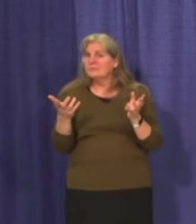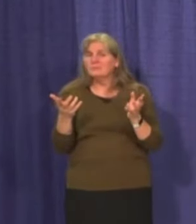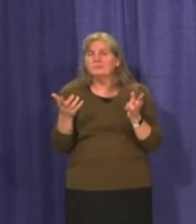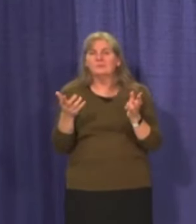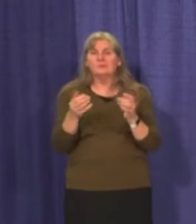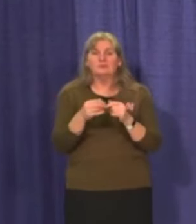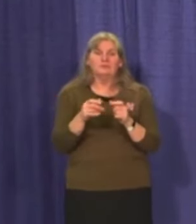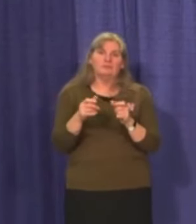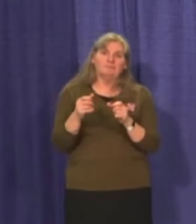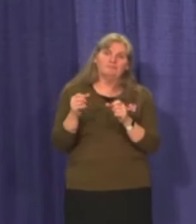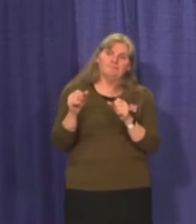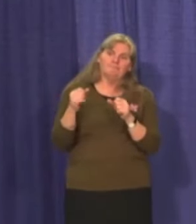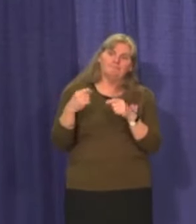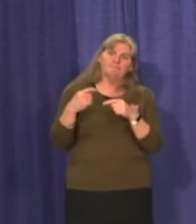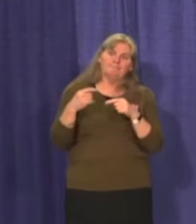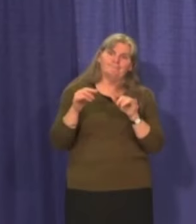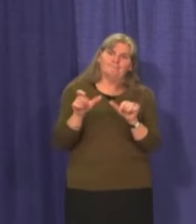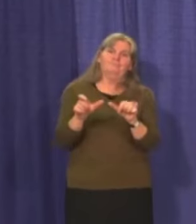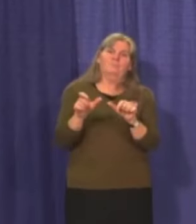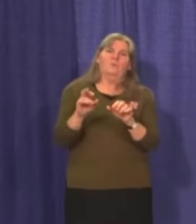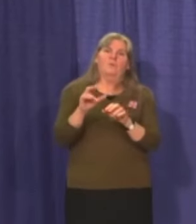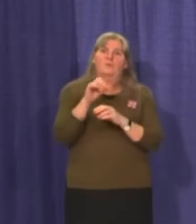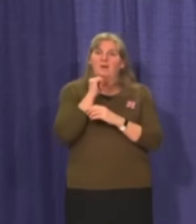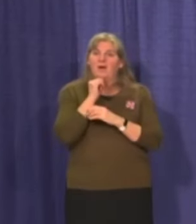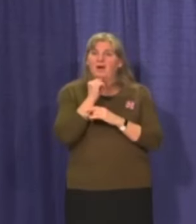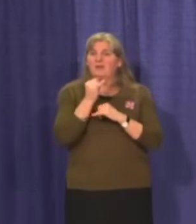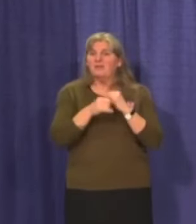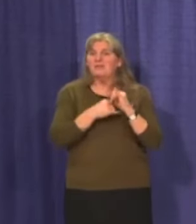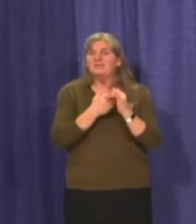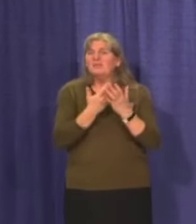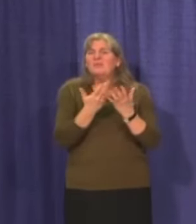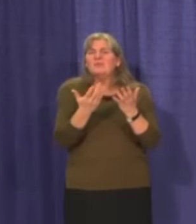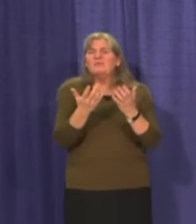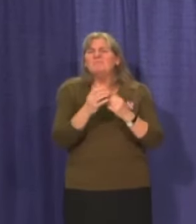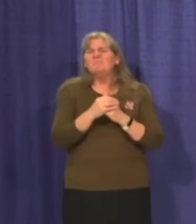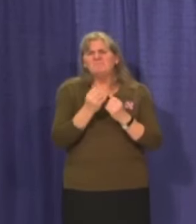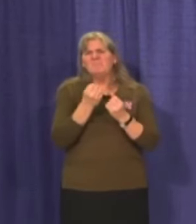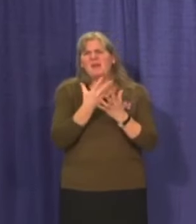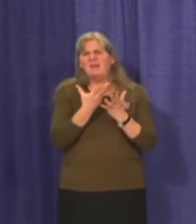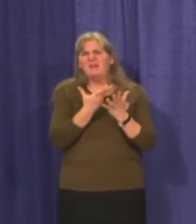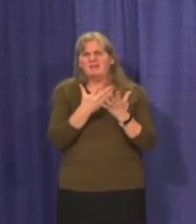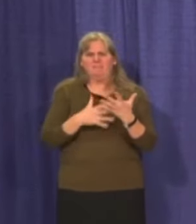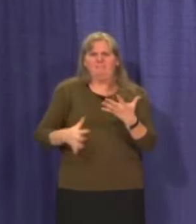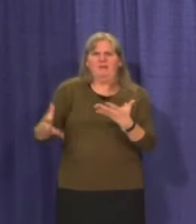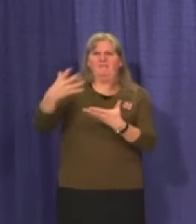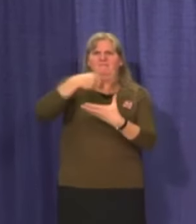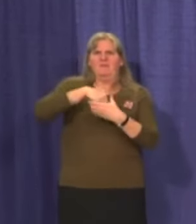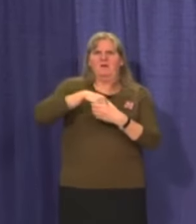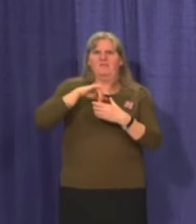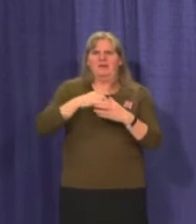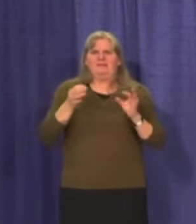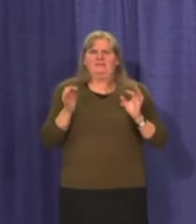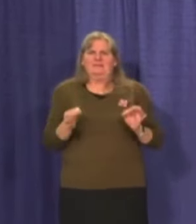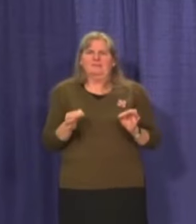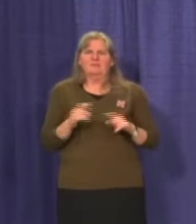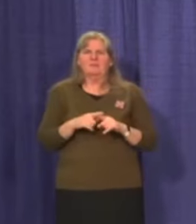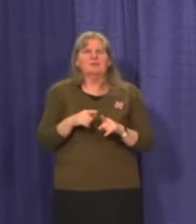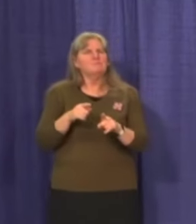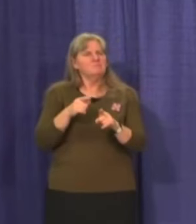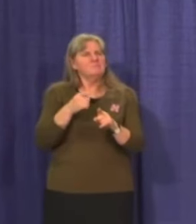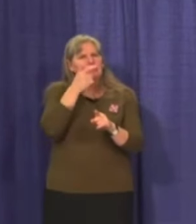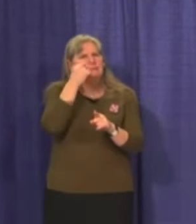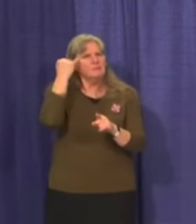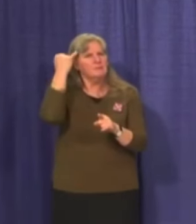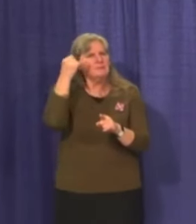reinforcement, let alone, um, international borders. So there's a lot at play. It's a, it's a really interesting idea. Of course,